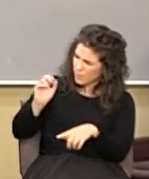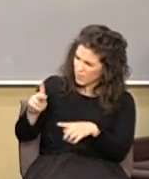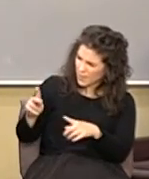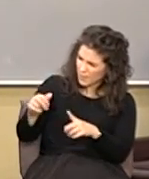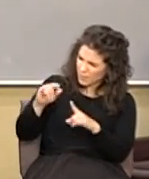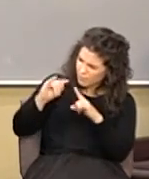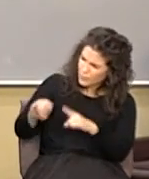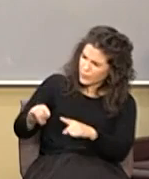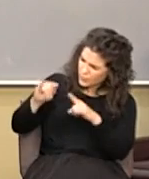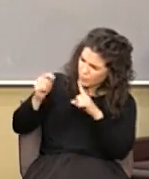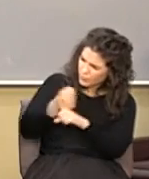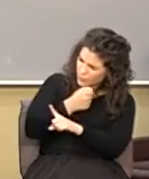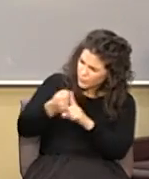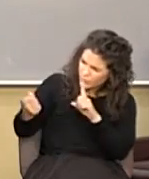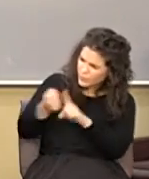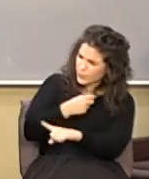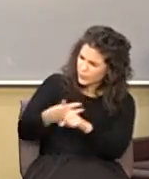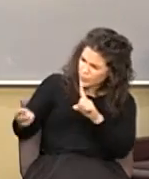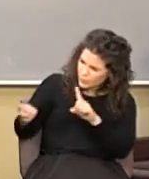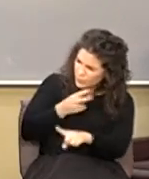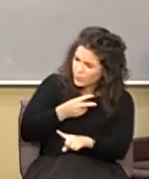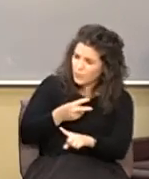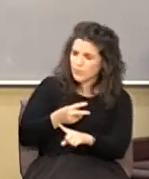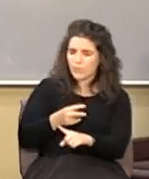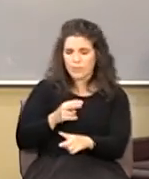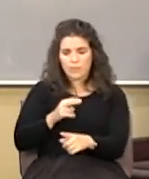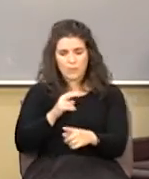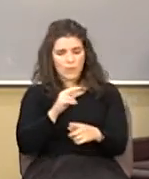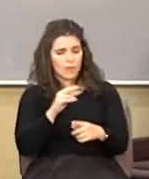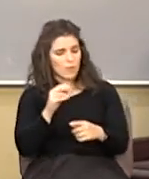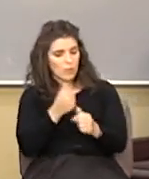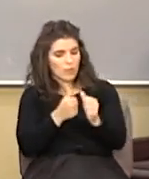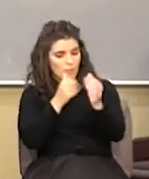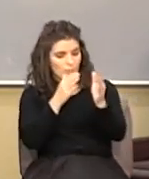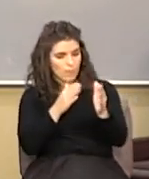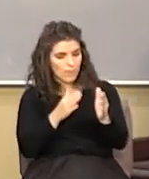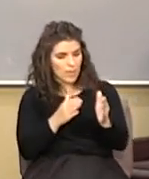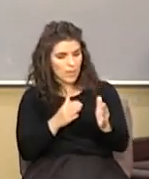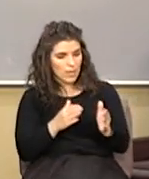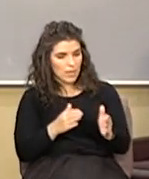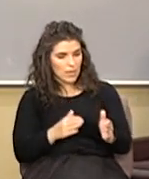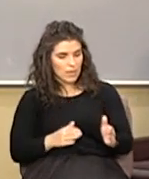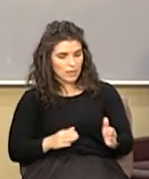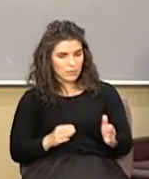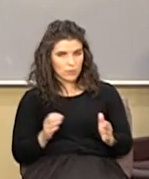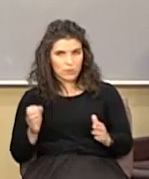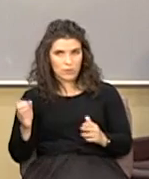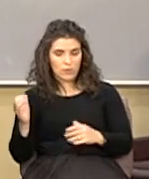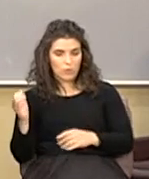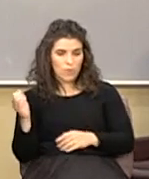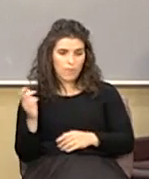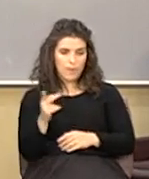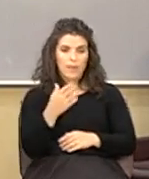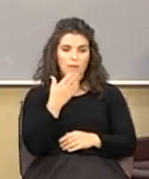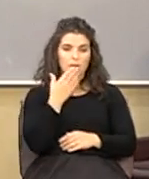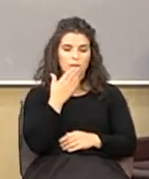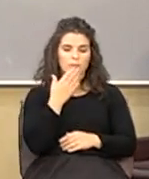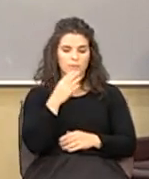them and when the apostles get out of one of those go back to the